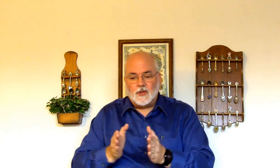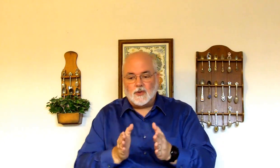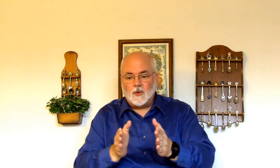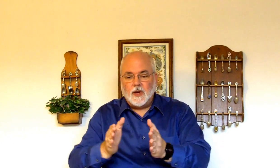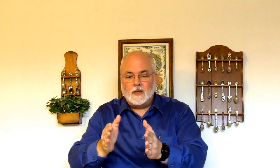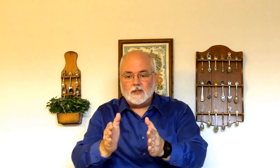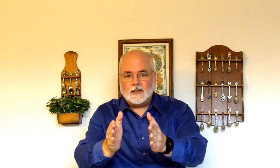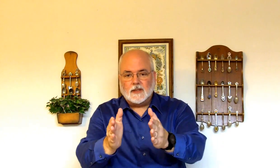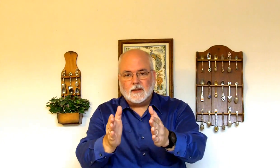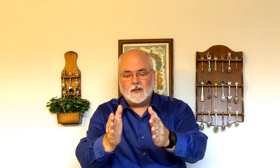streets.